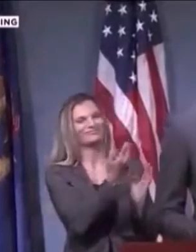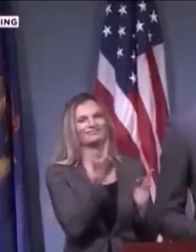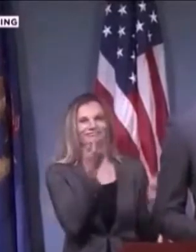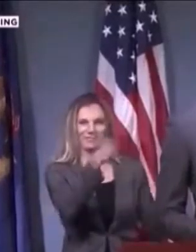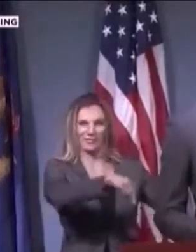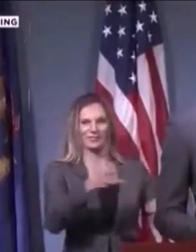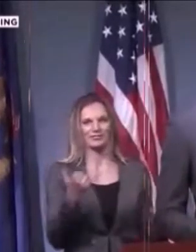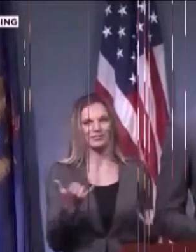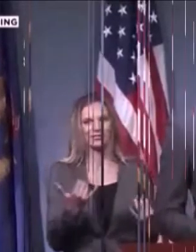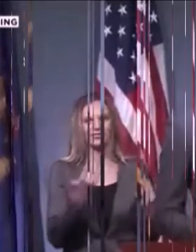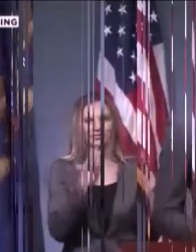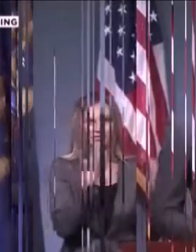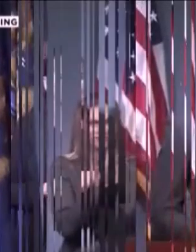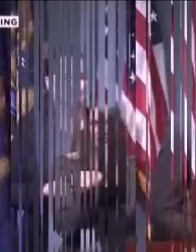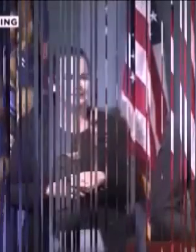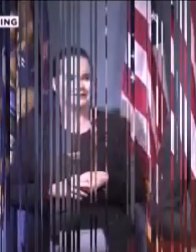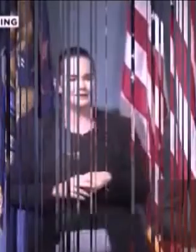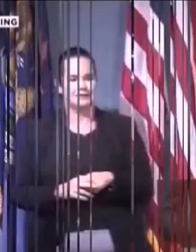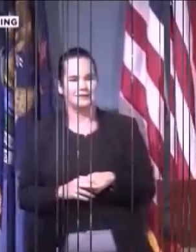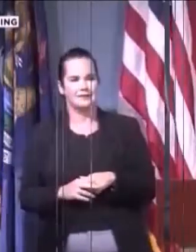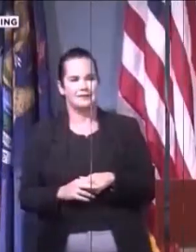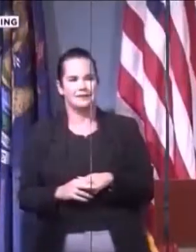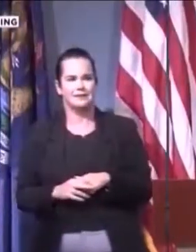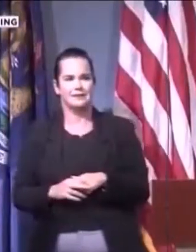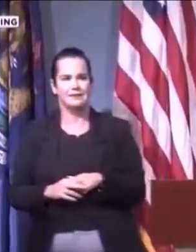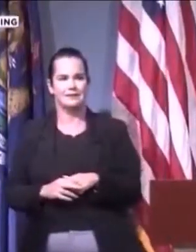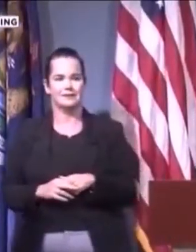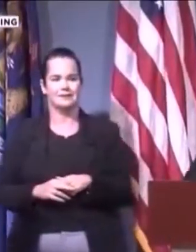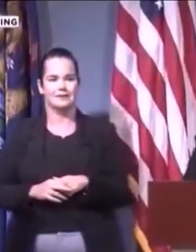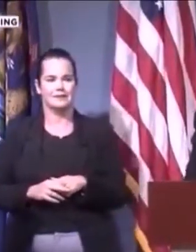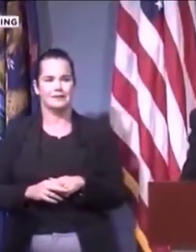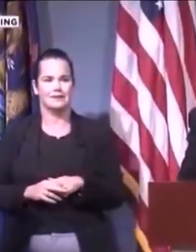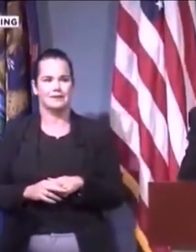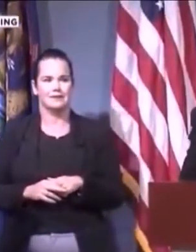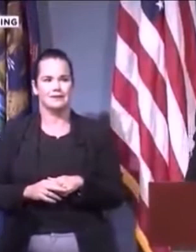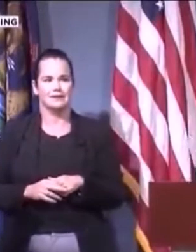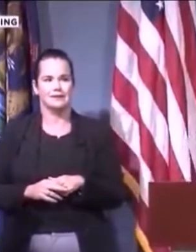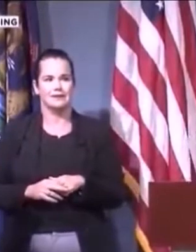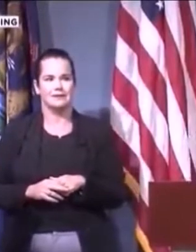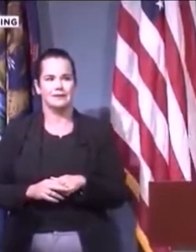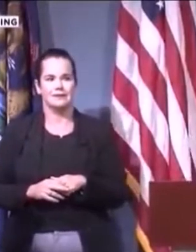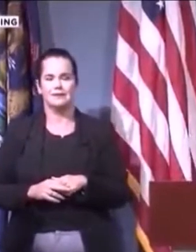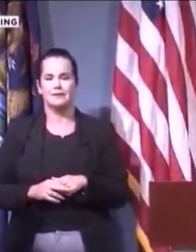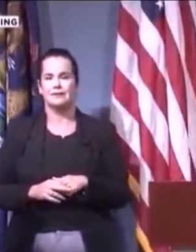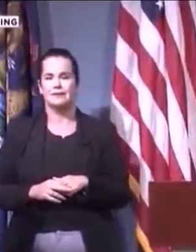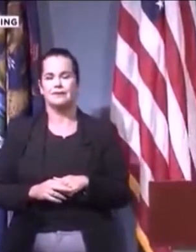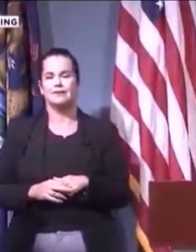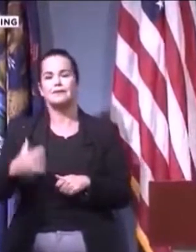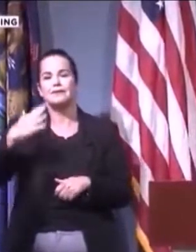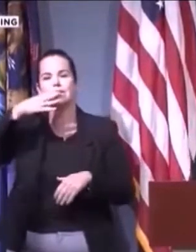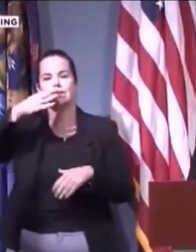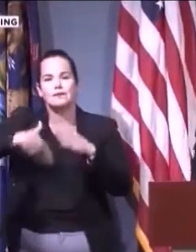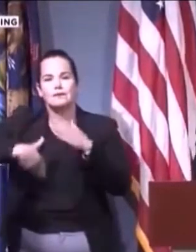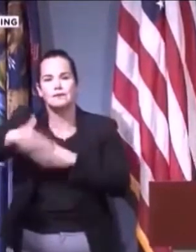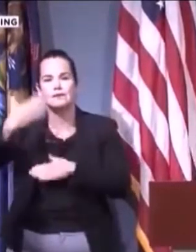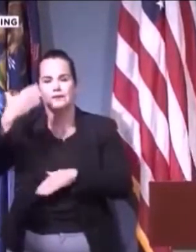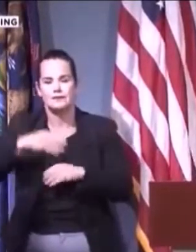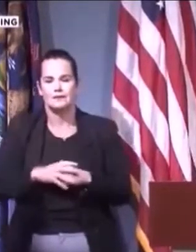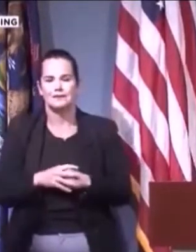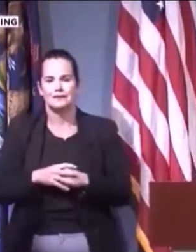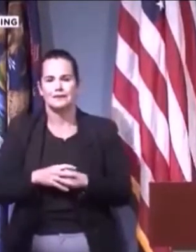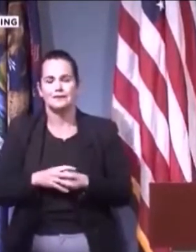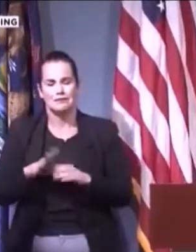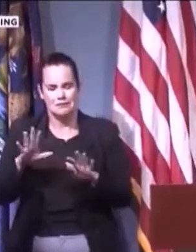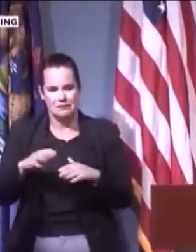officer, I can never remember her name. Uh, she said she, what she talked about was that, um,